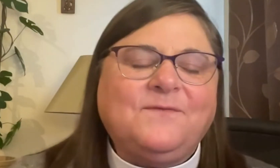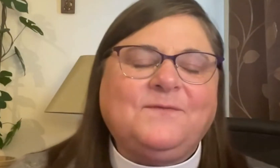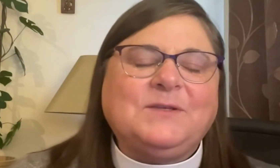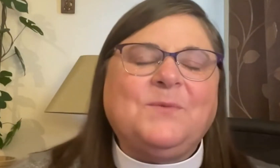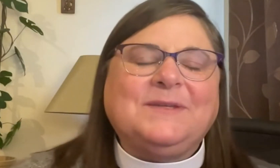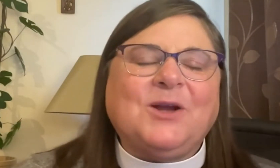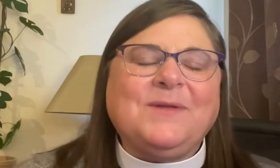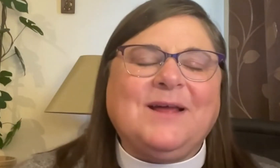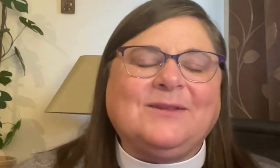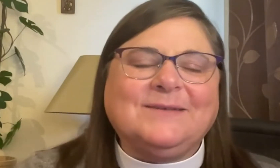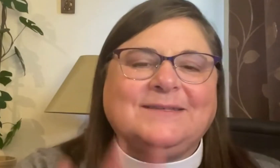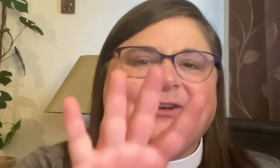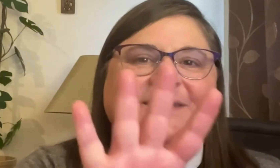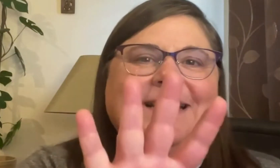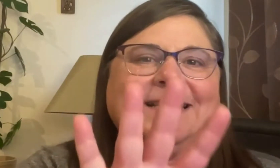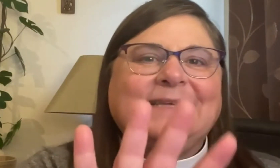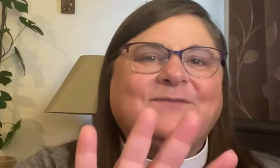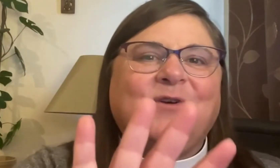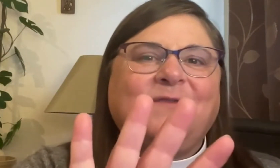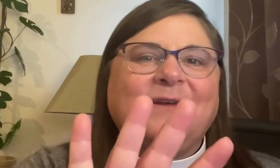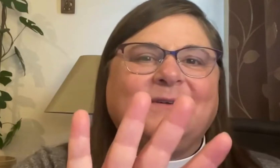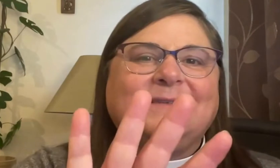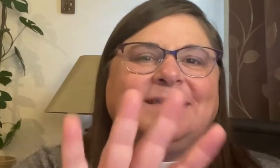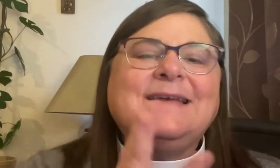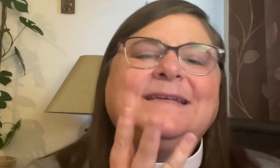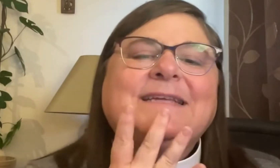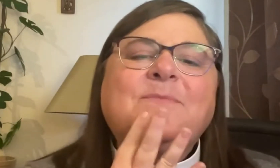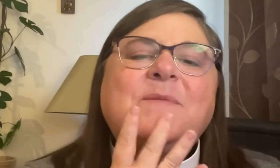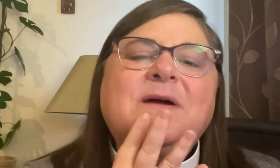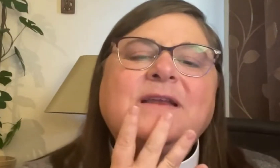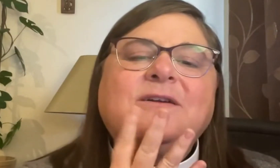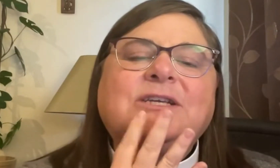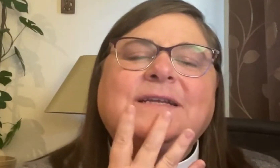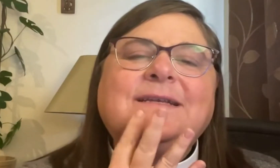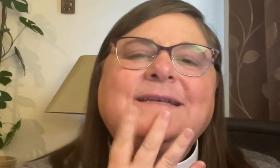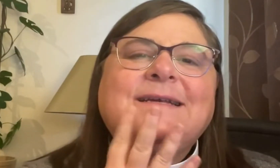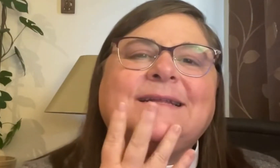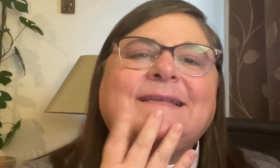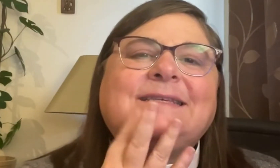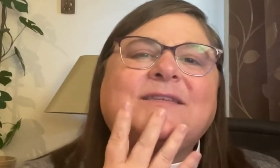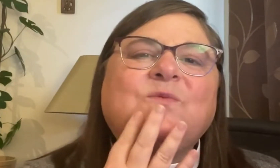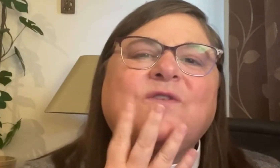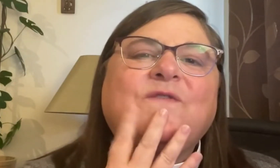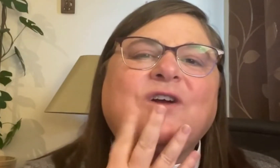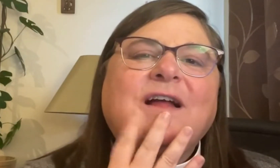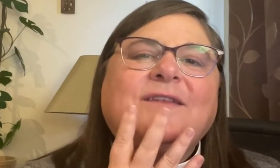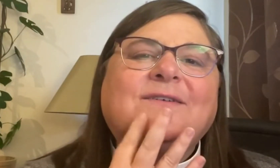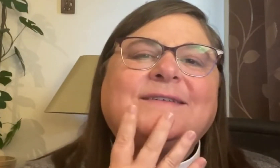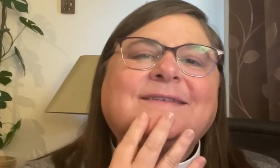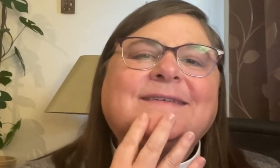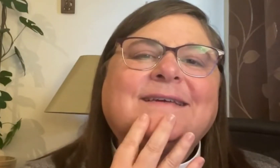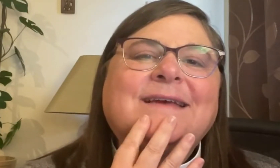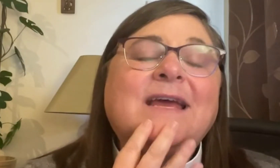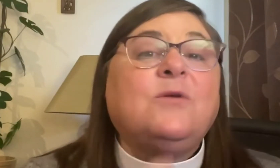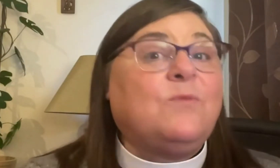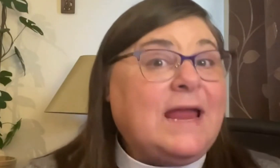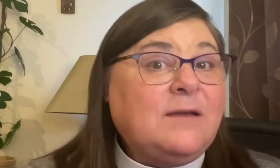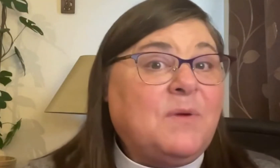So we'll start with colors. starts like this, four fingers, tap them on your chin. This is the word for colors. Rainbow